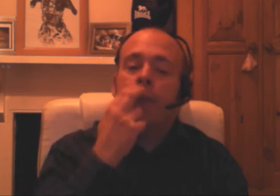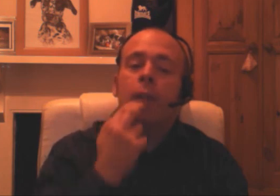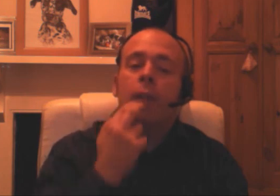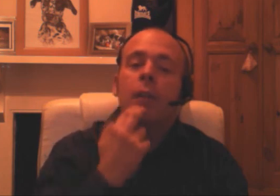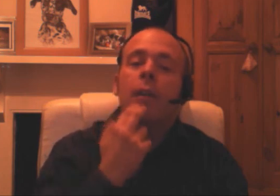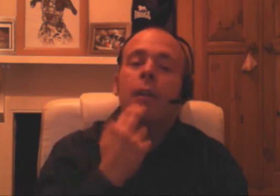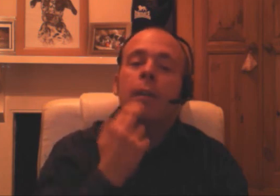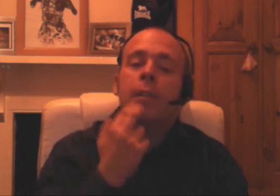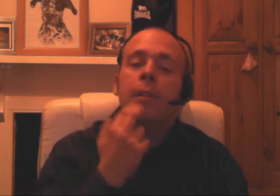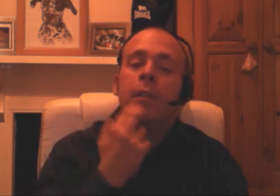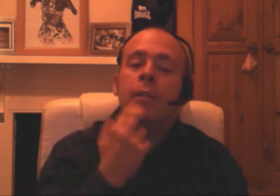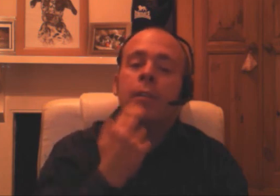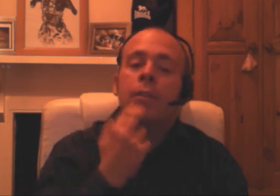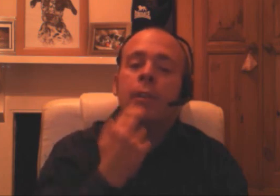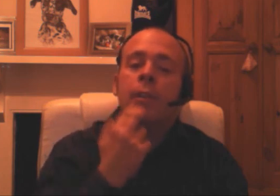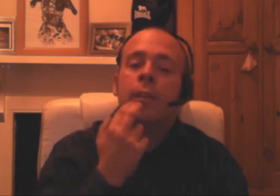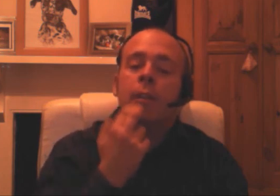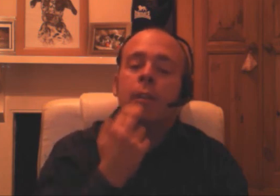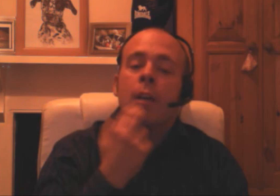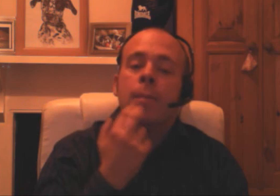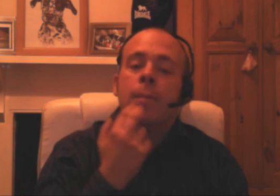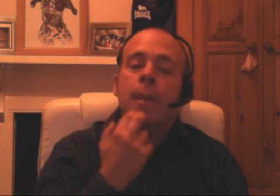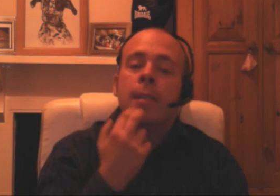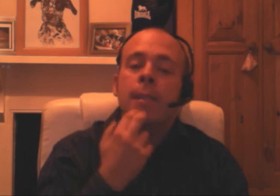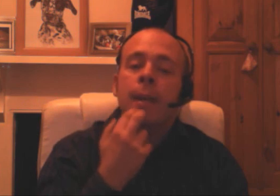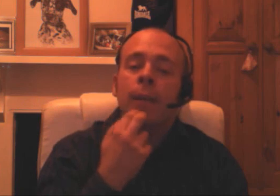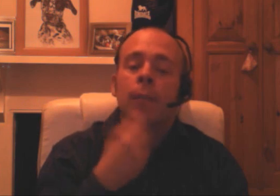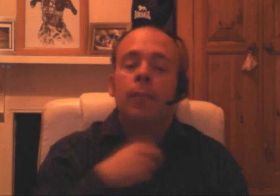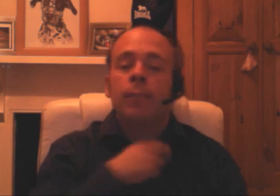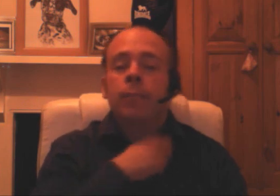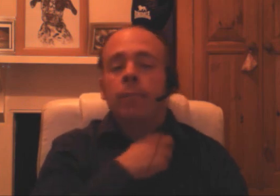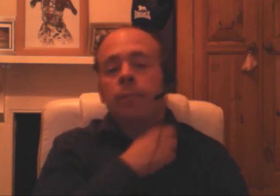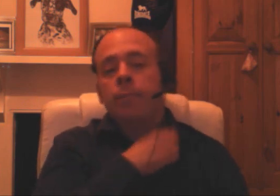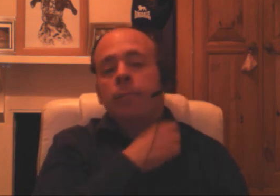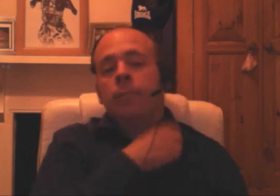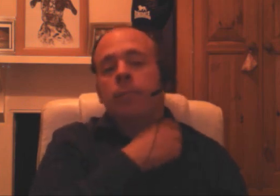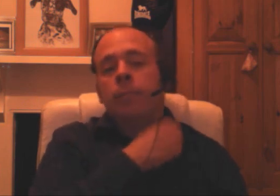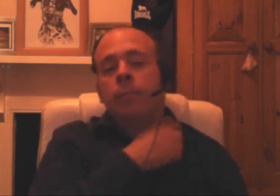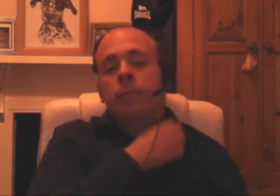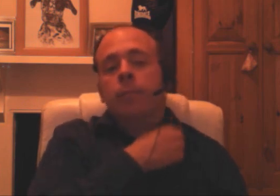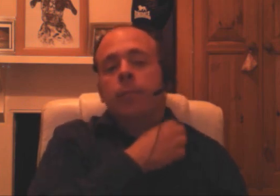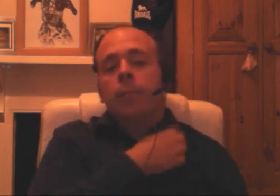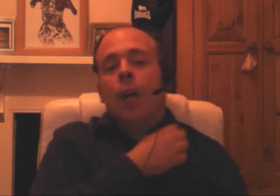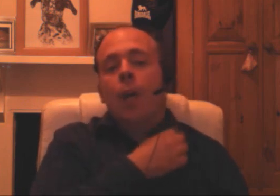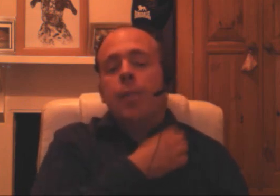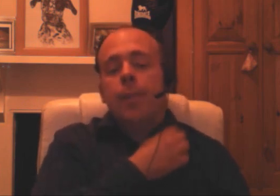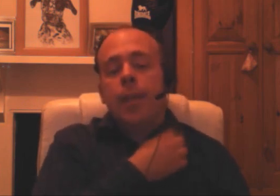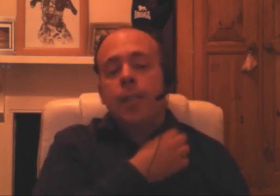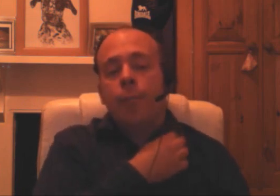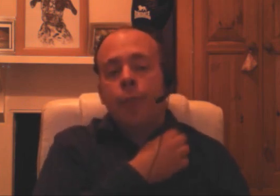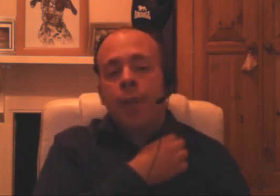I absolutely enjoy open spaces now. Well open spaces are brilliant